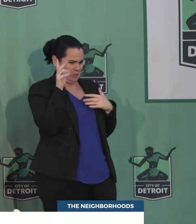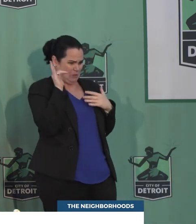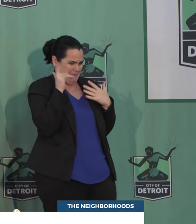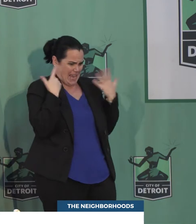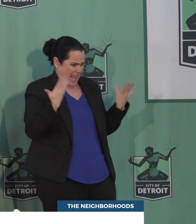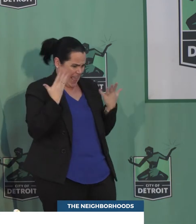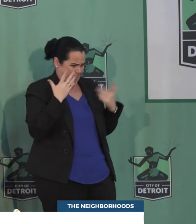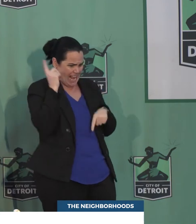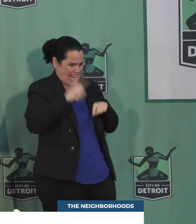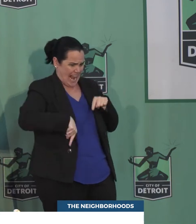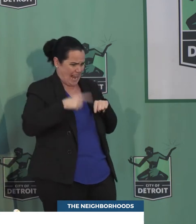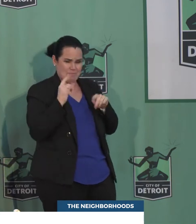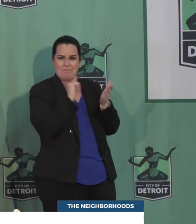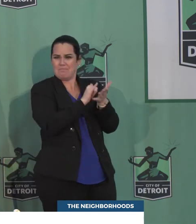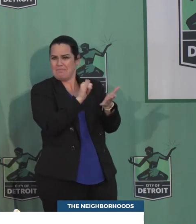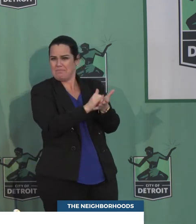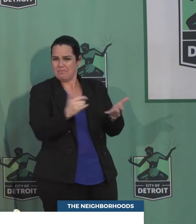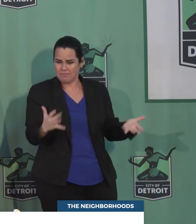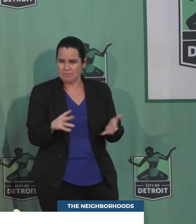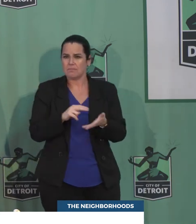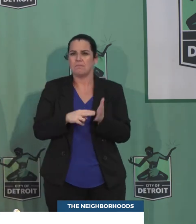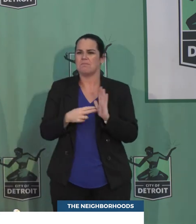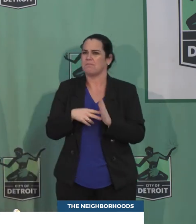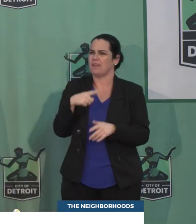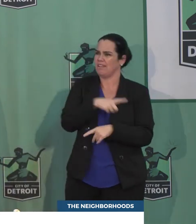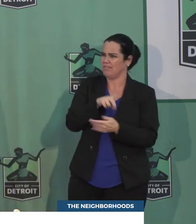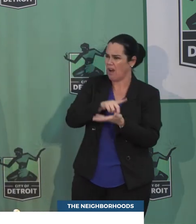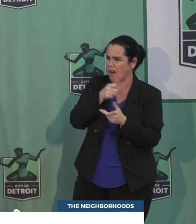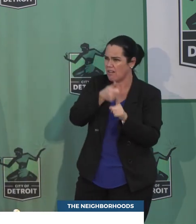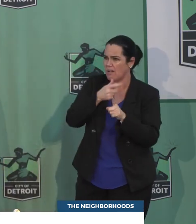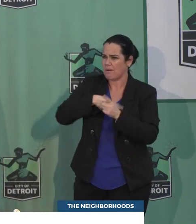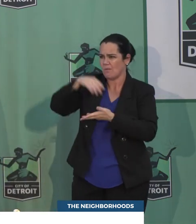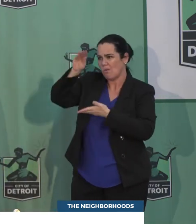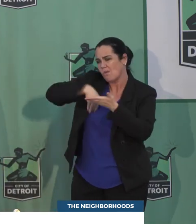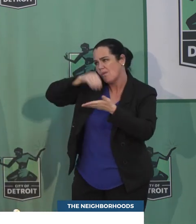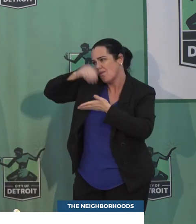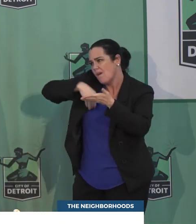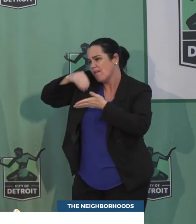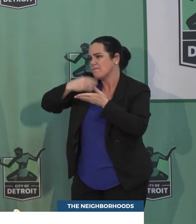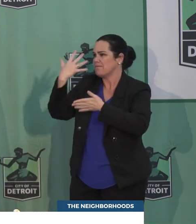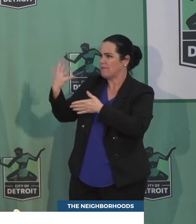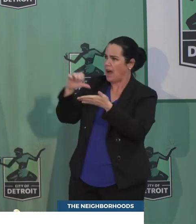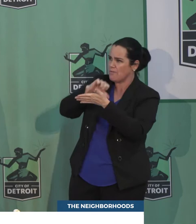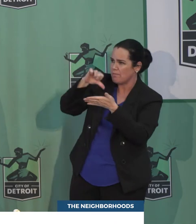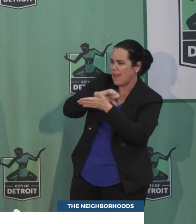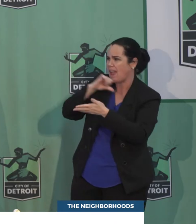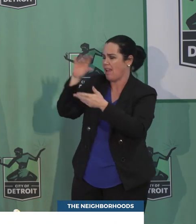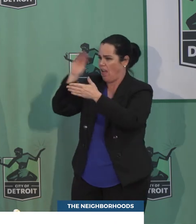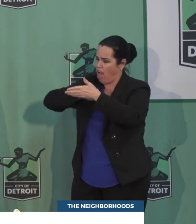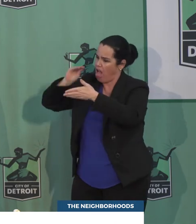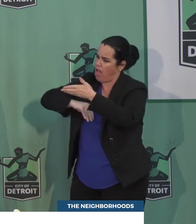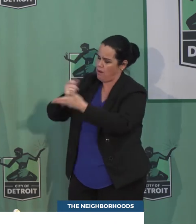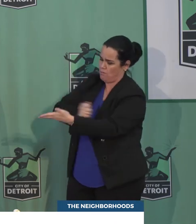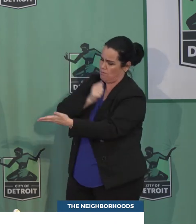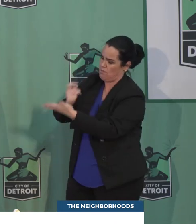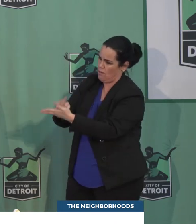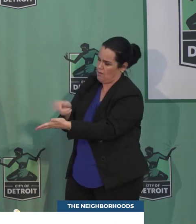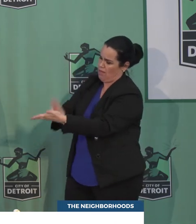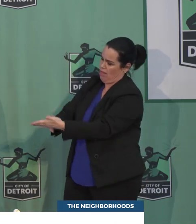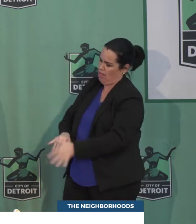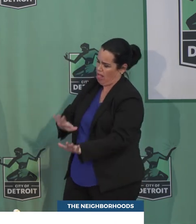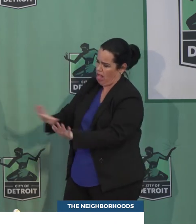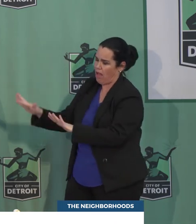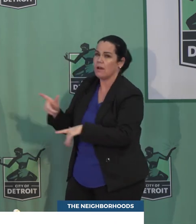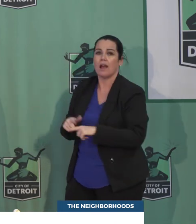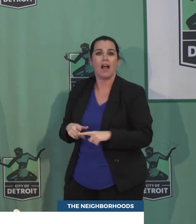was a five page form. Doctors had to phone the state. They had to get approval for every individual test. There's no doubt that hurt us and it